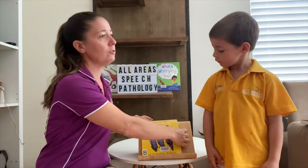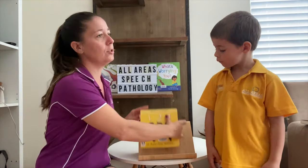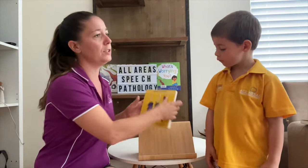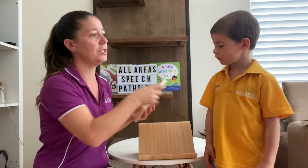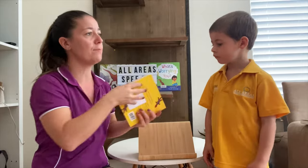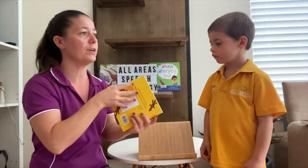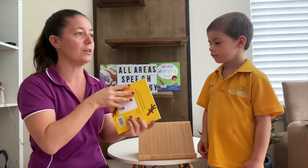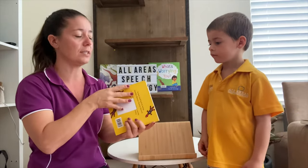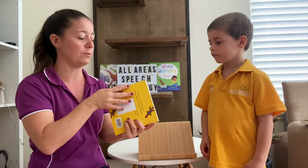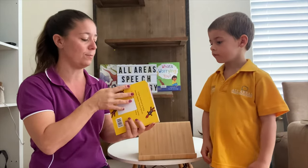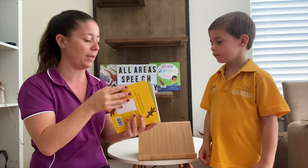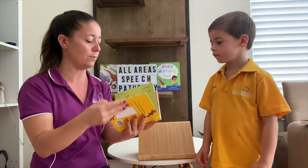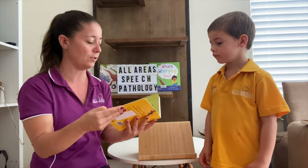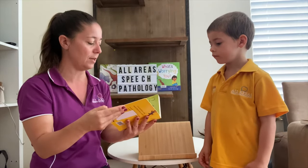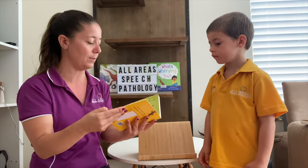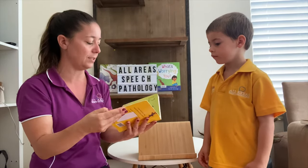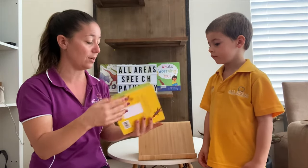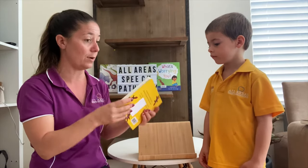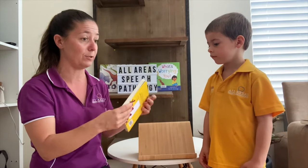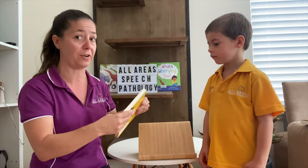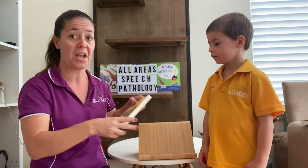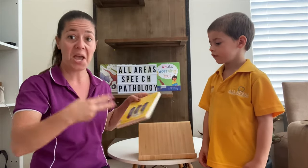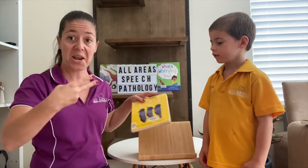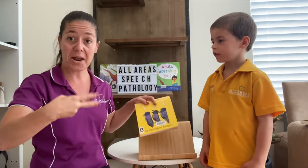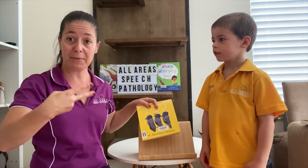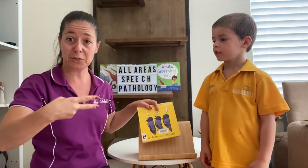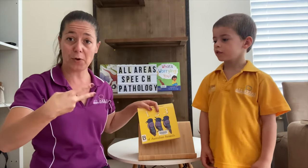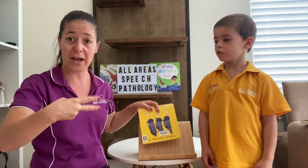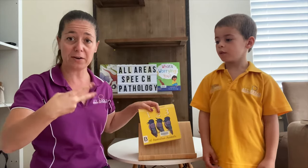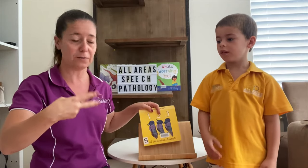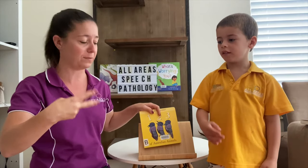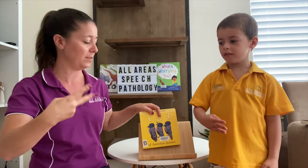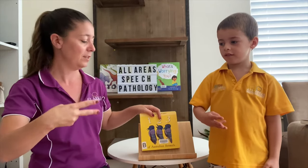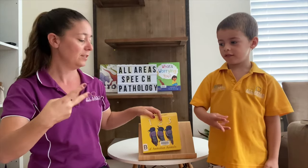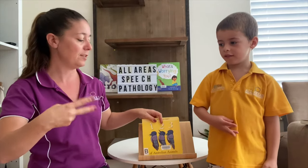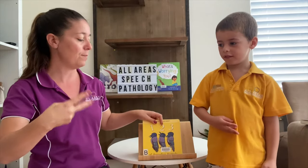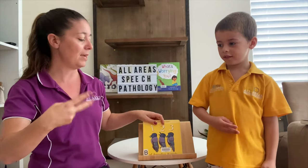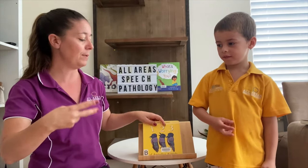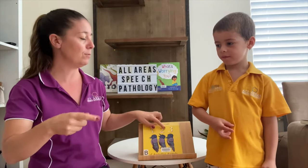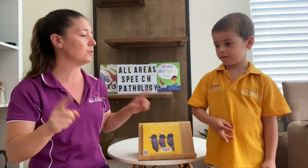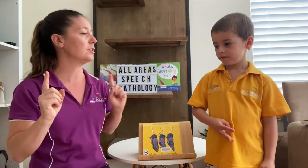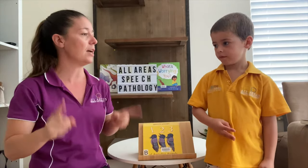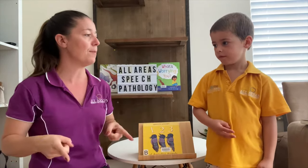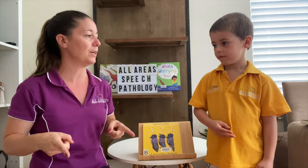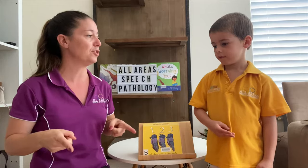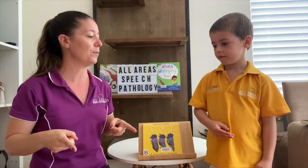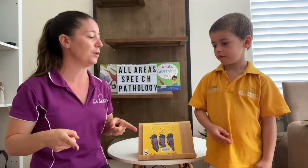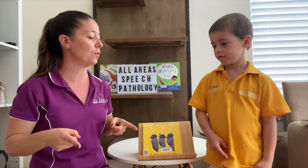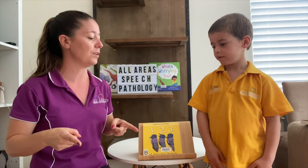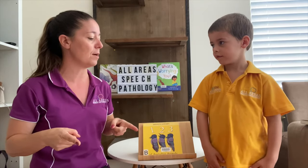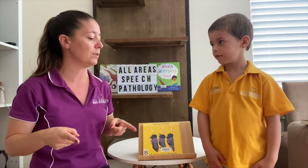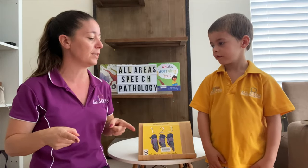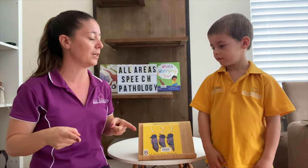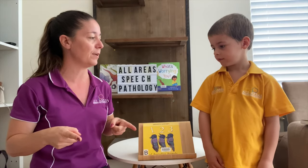sure which number it goes up to. Baelin, what number does it go up to? Number 12. So maybe we'll start by showing you all the numbers. Are you ready?